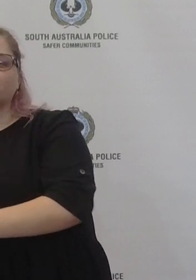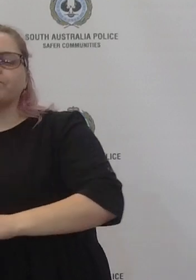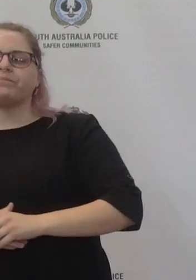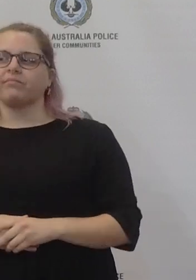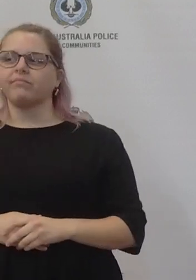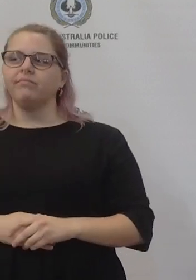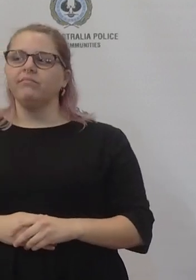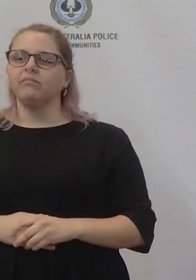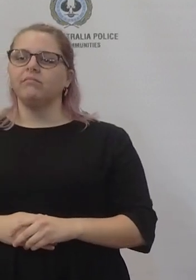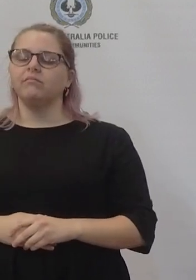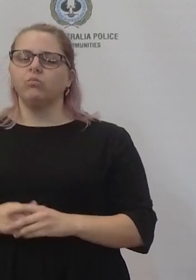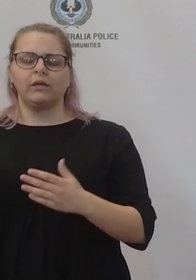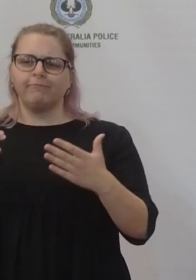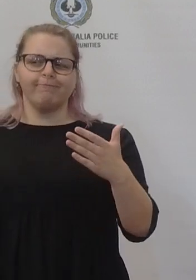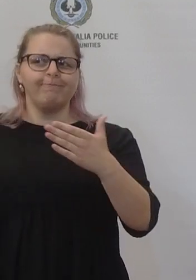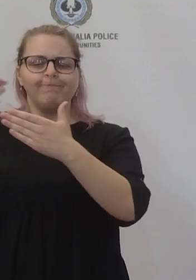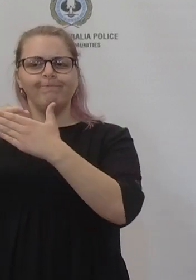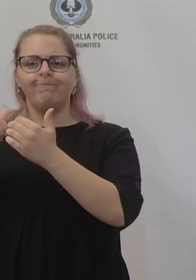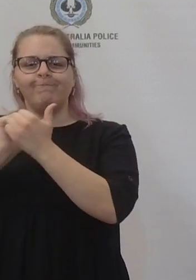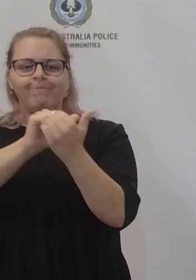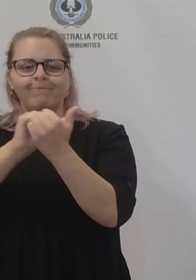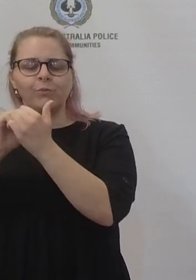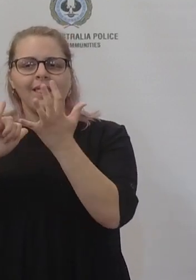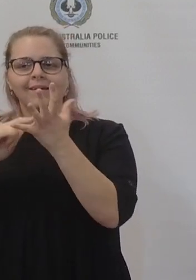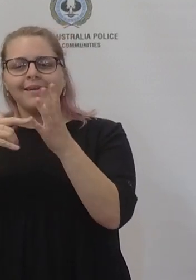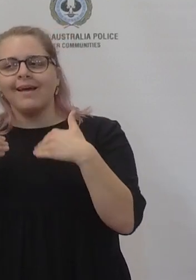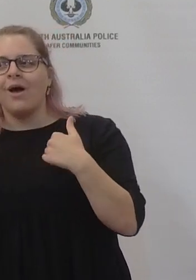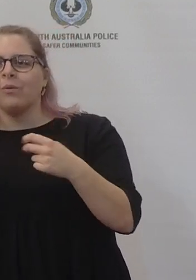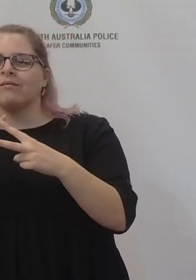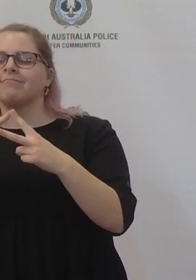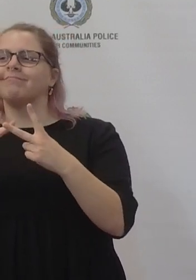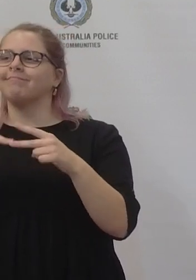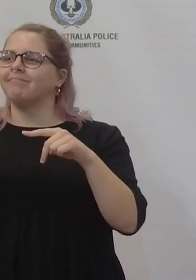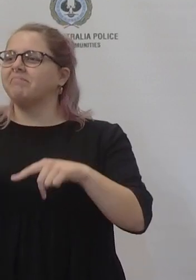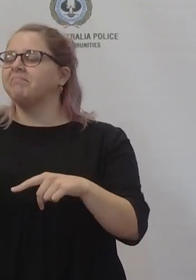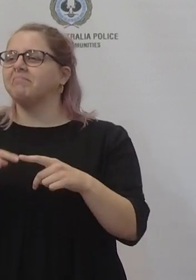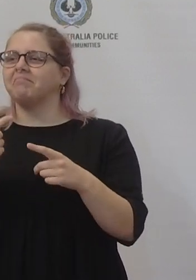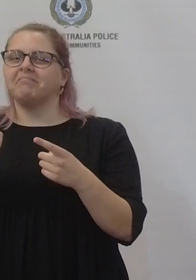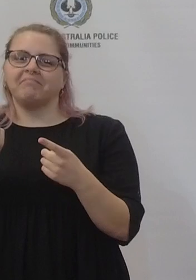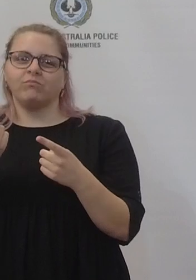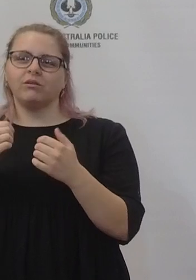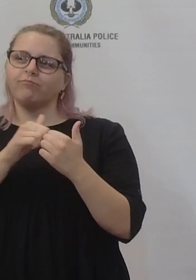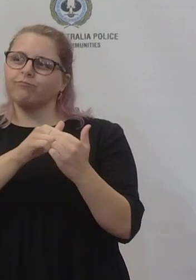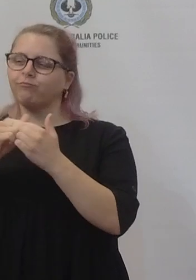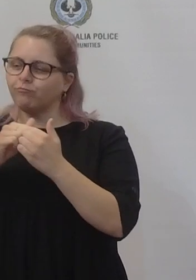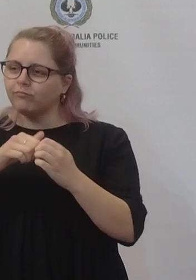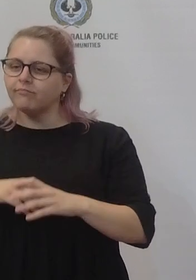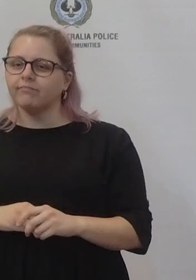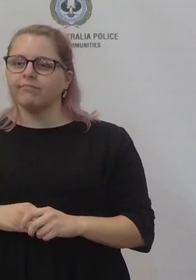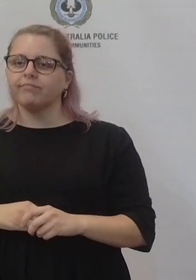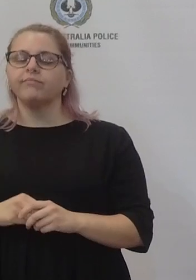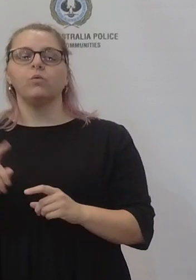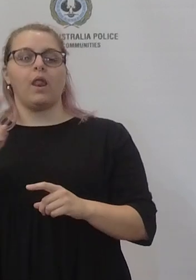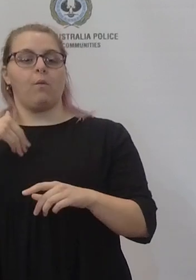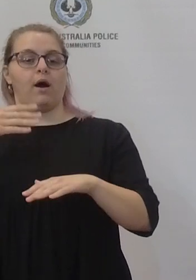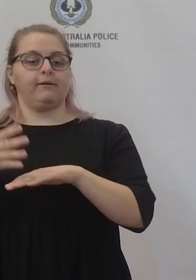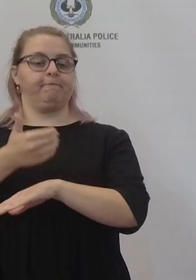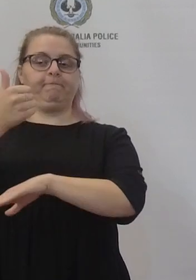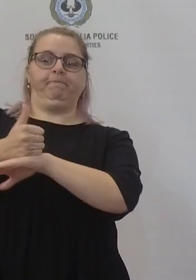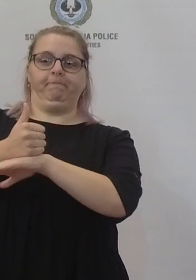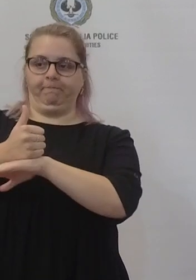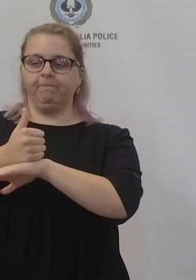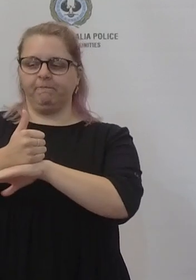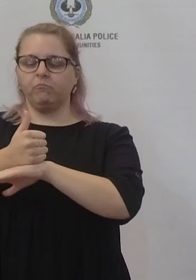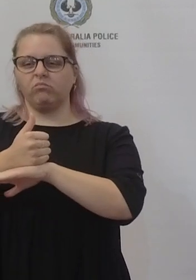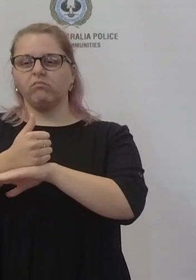SA Health throughout. We are implementing, I'm implementing an interim managerial direction as of tomorrow